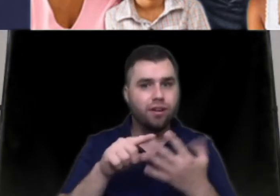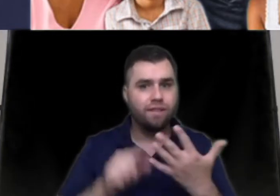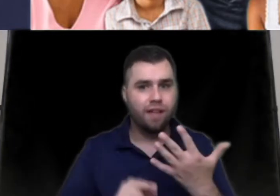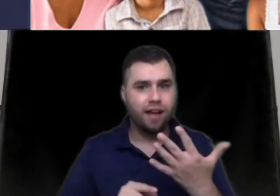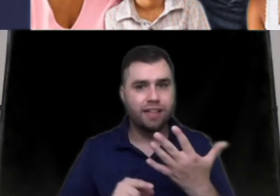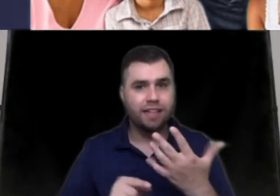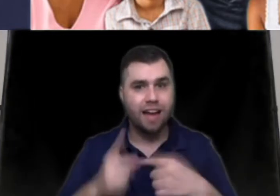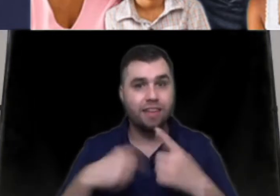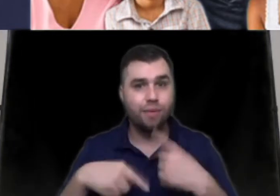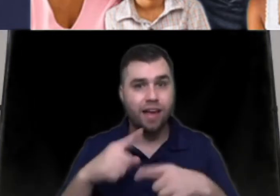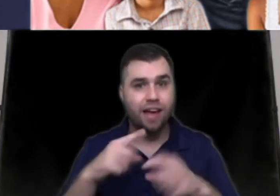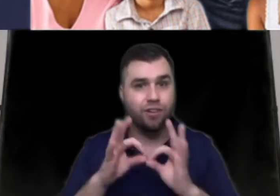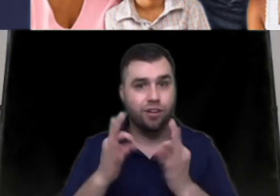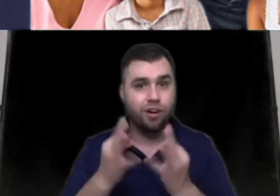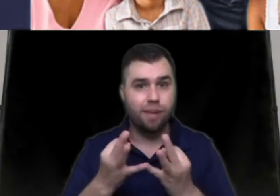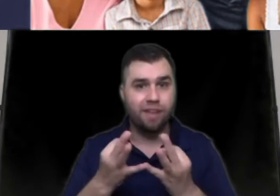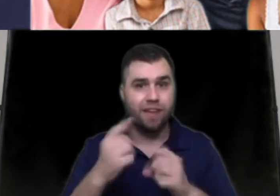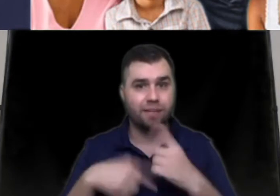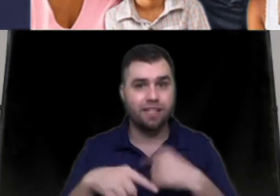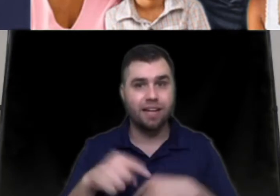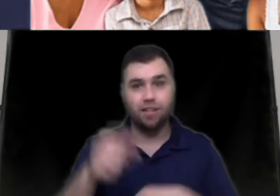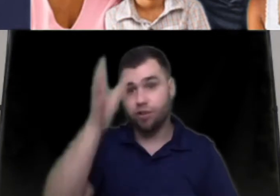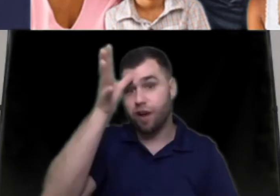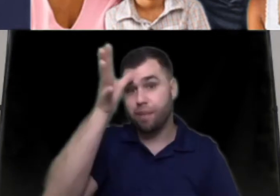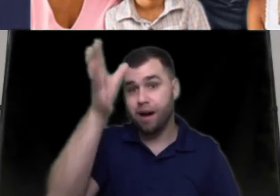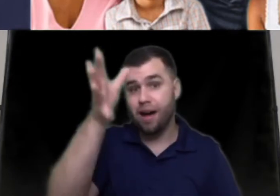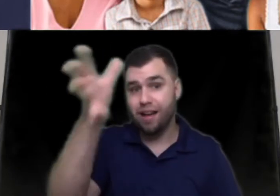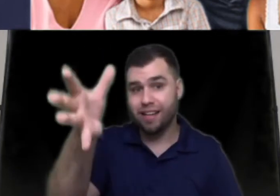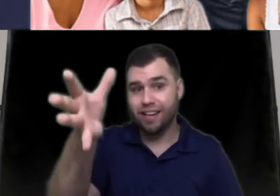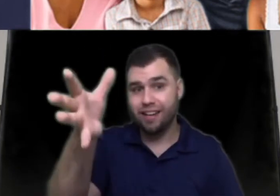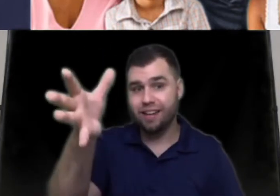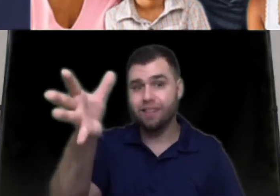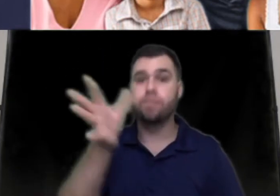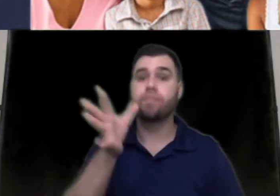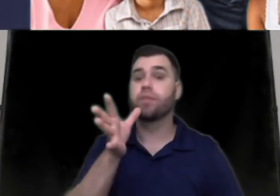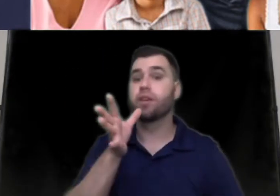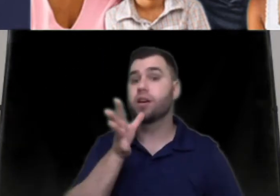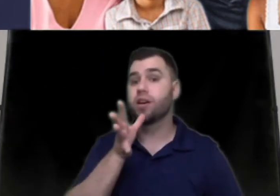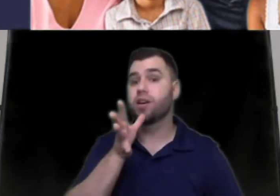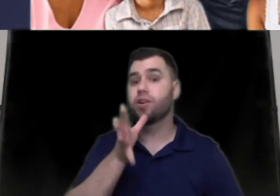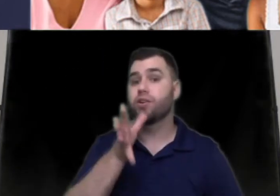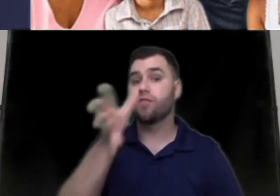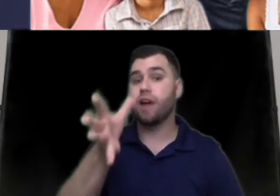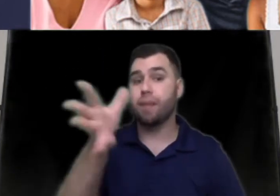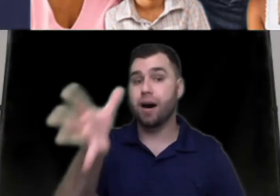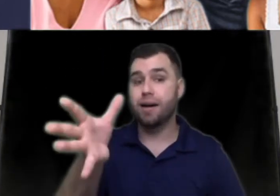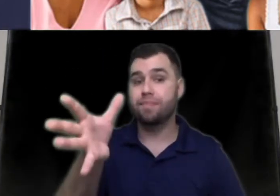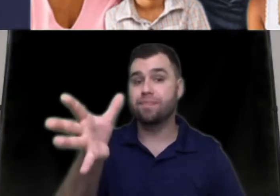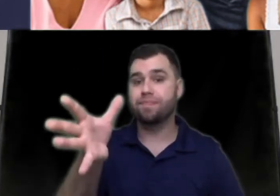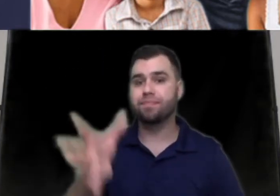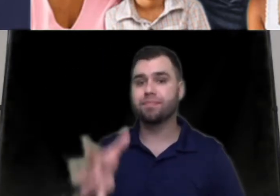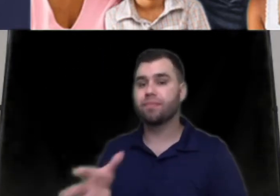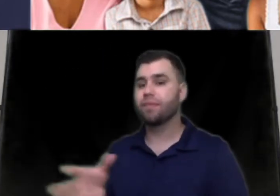signs that we have just learned about family signs of grandpa again grandma